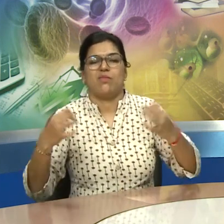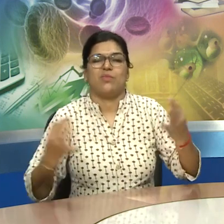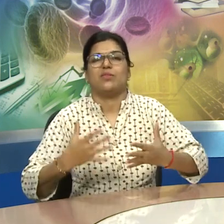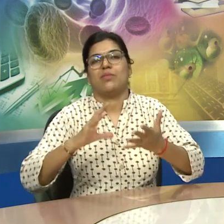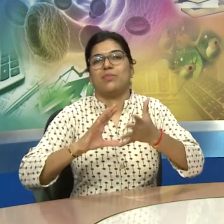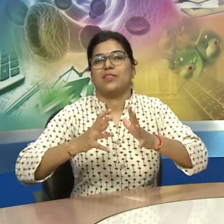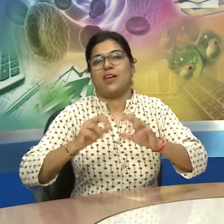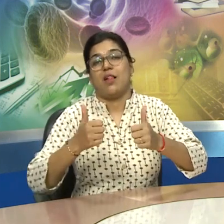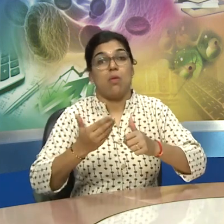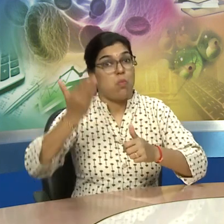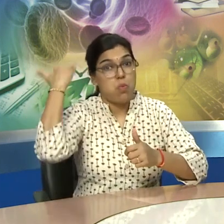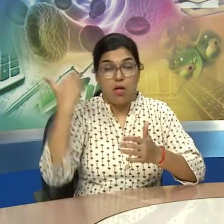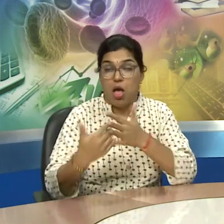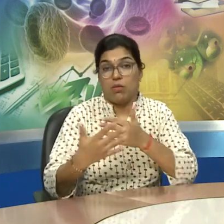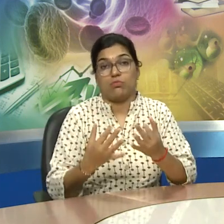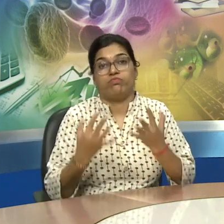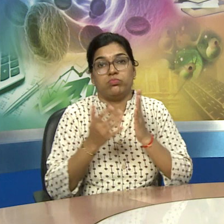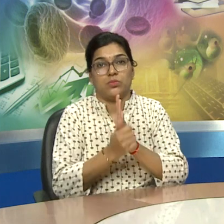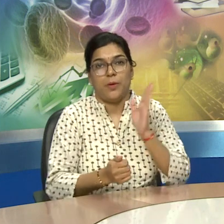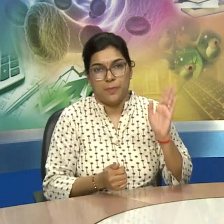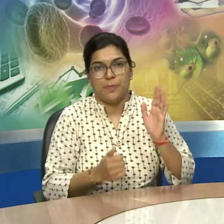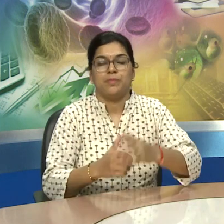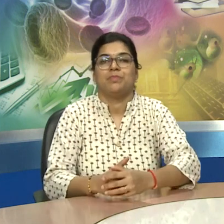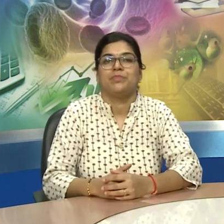because human now started using tools